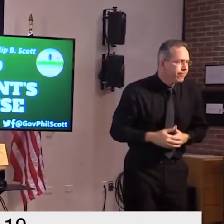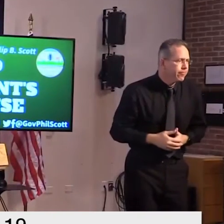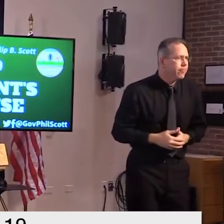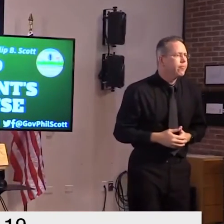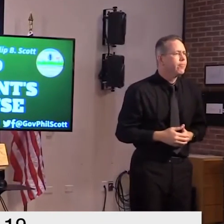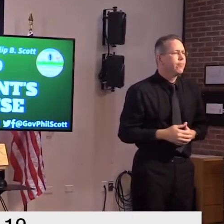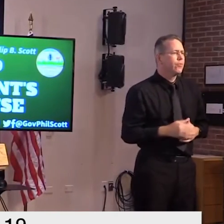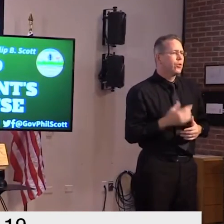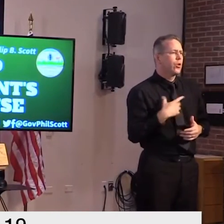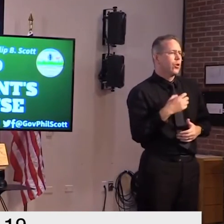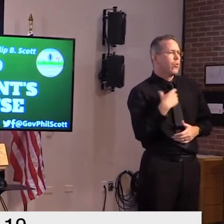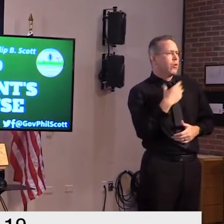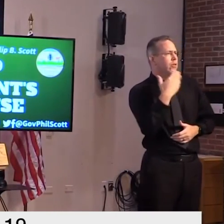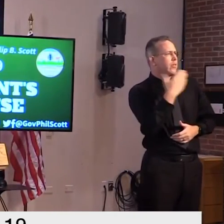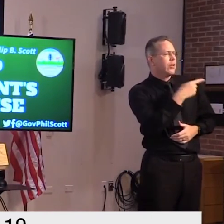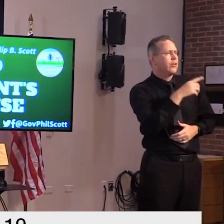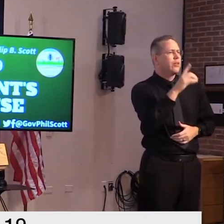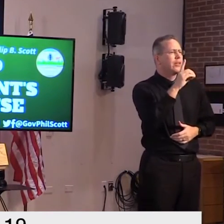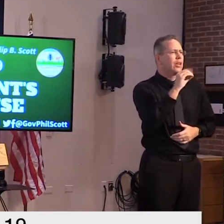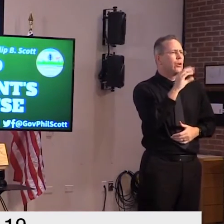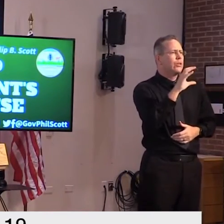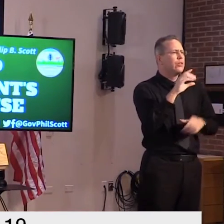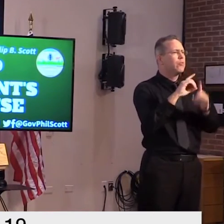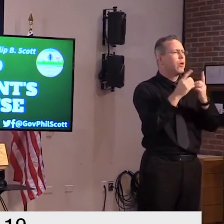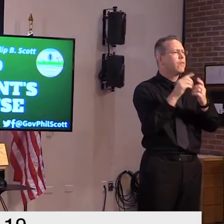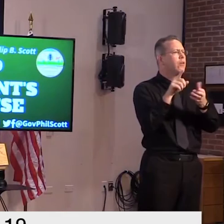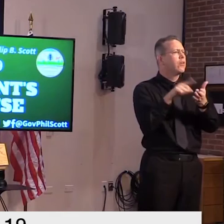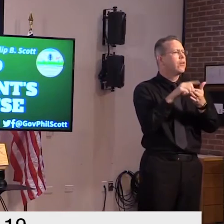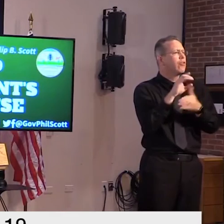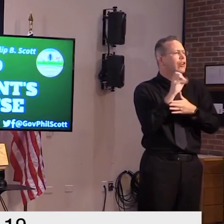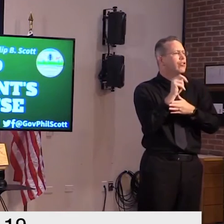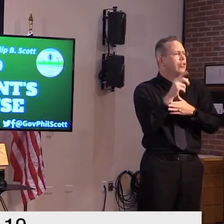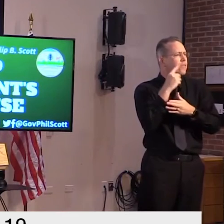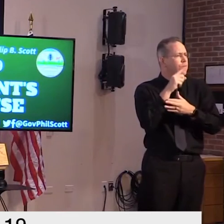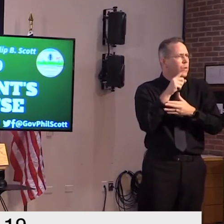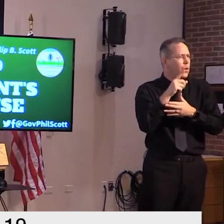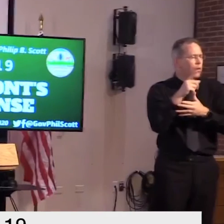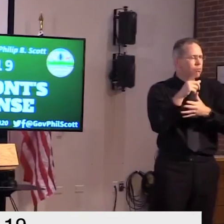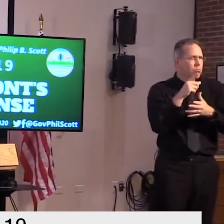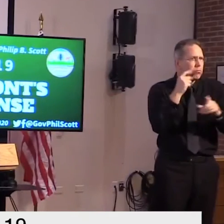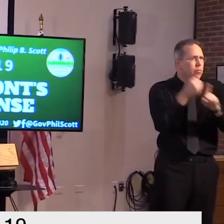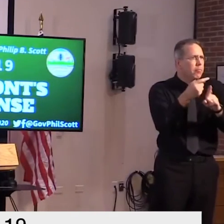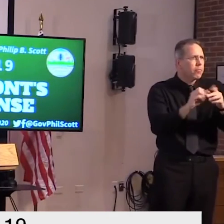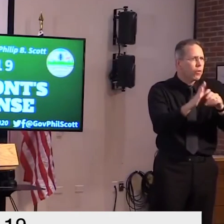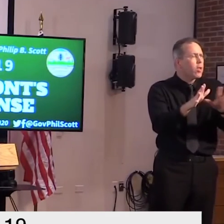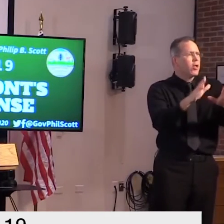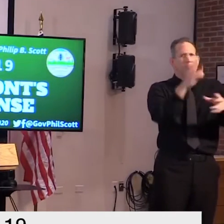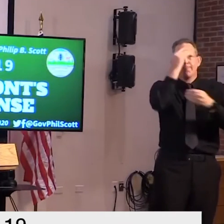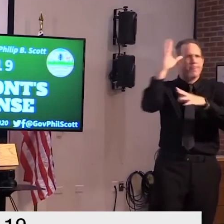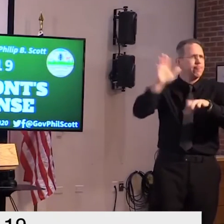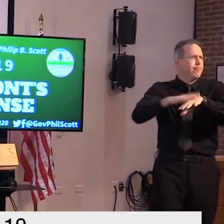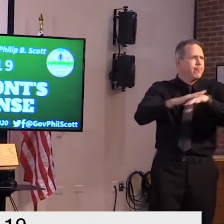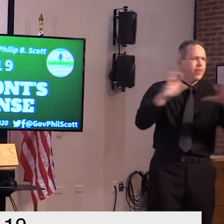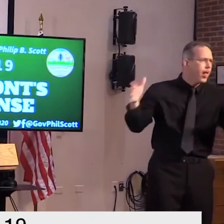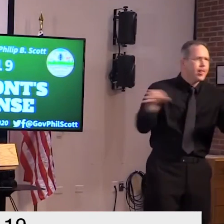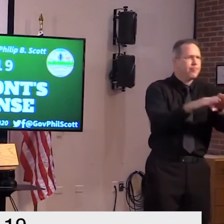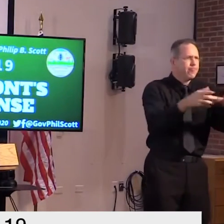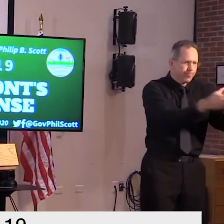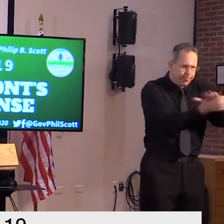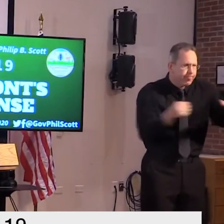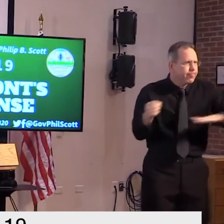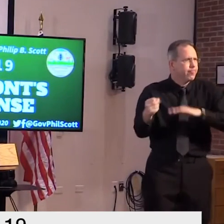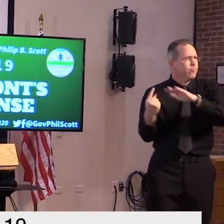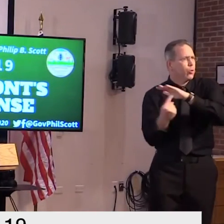from my perspective on how quickly they act in these sort of cases and move from uh